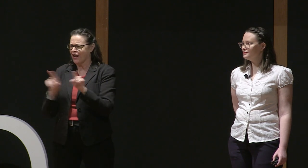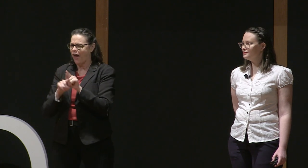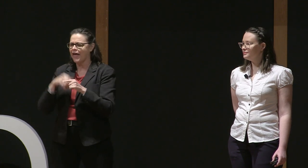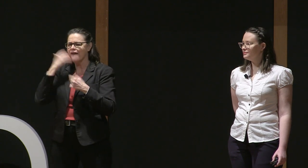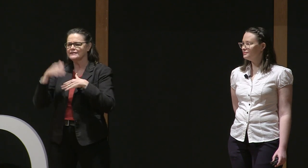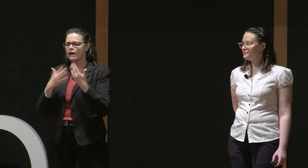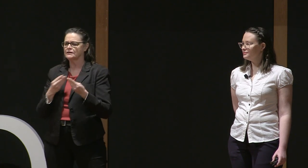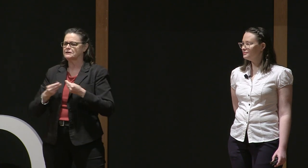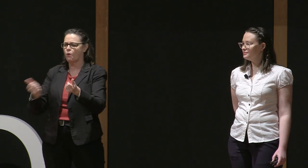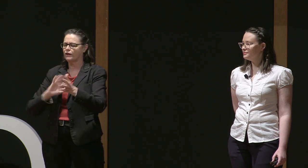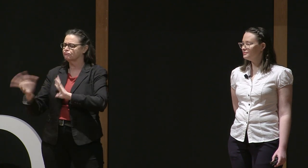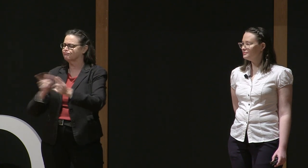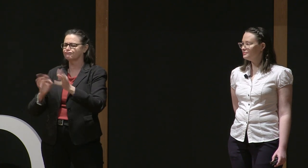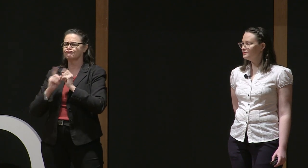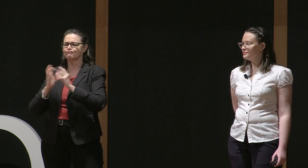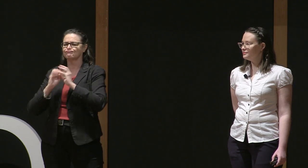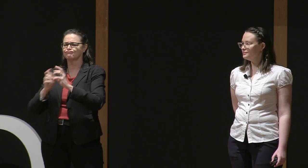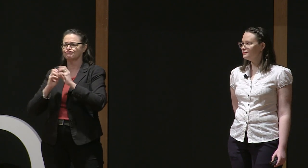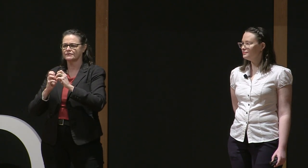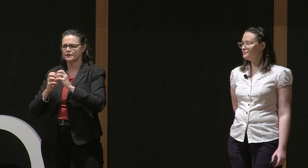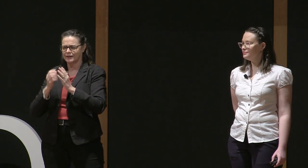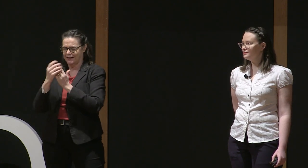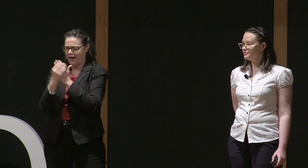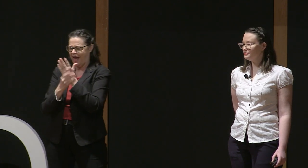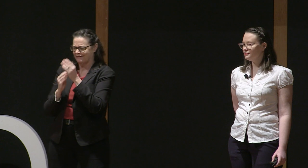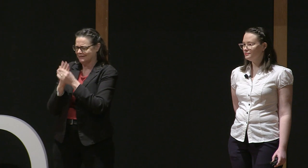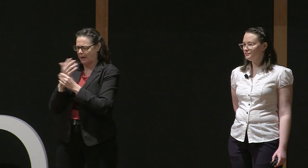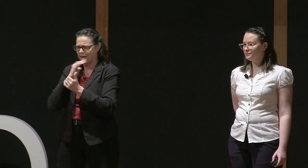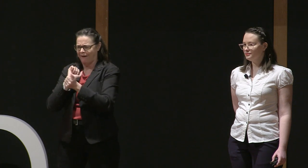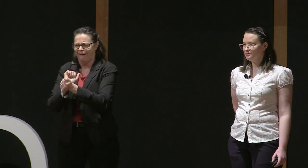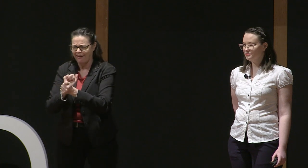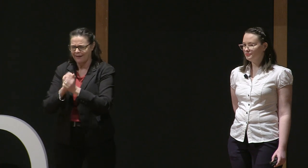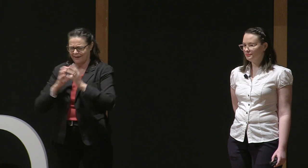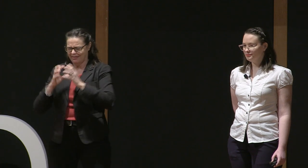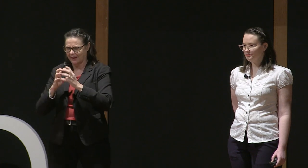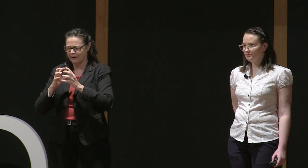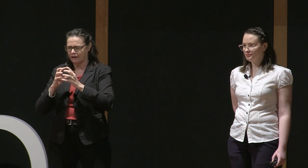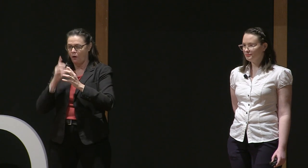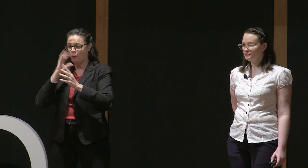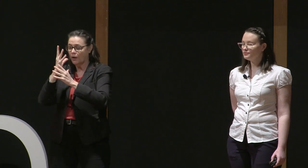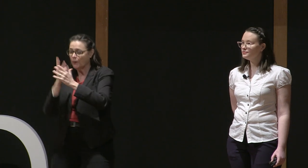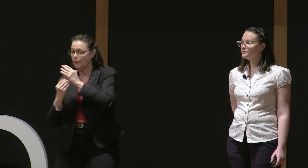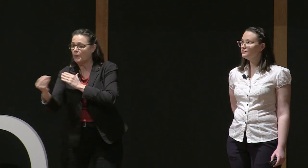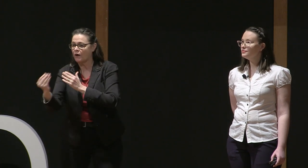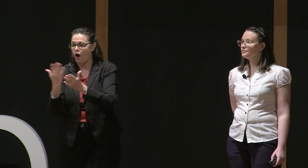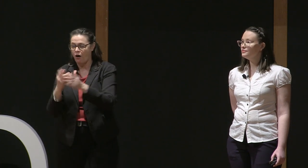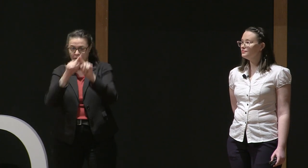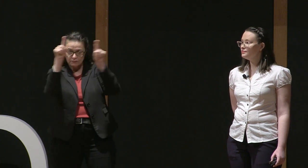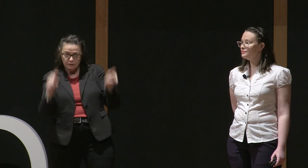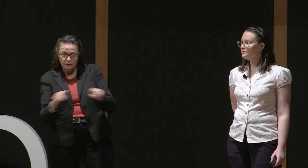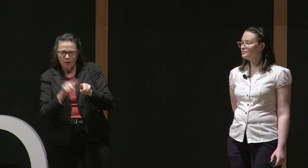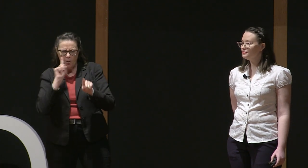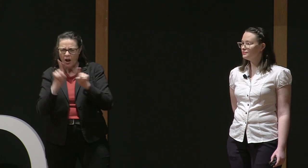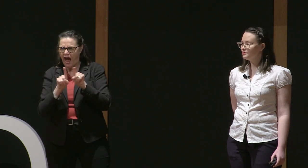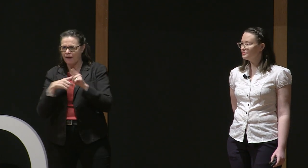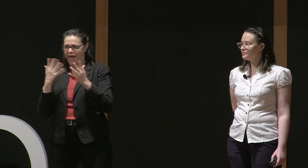hands because of the gloves being quite thick, it meant that my natural fluid motions that I'm very familiar with ended up